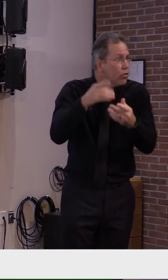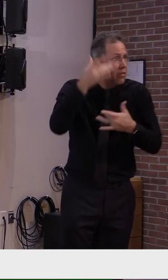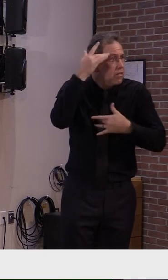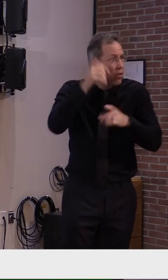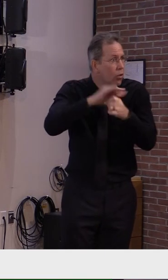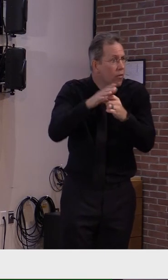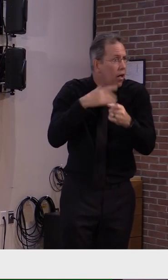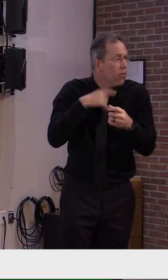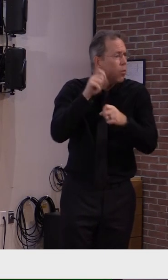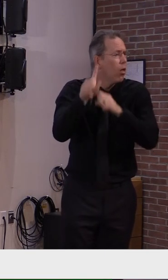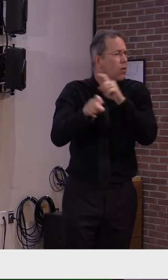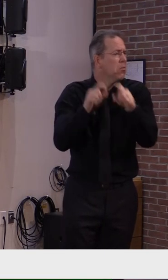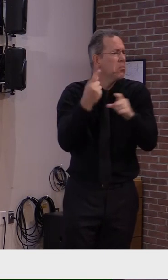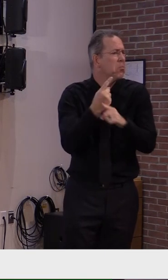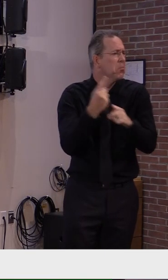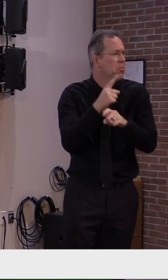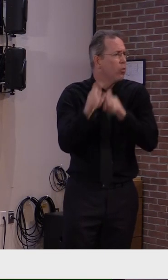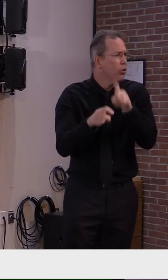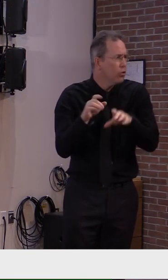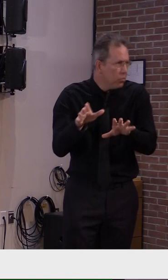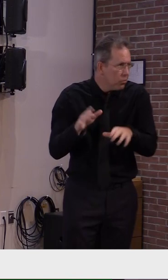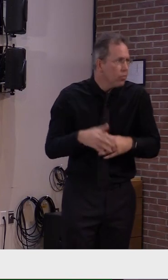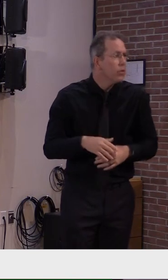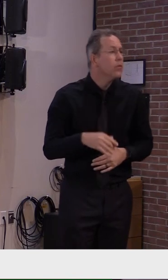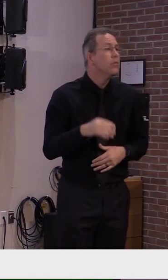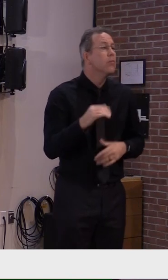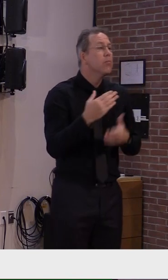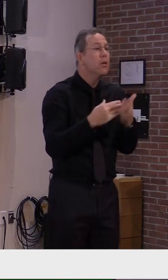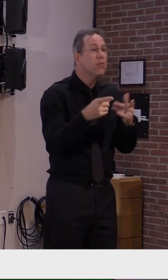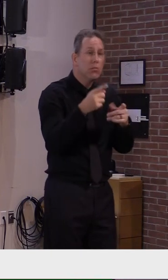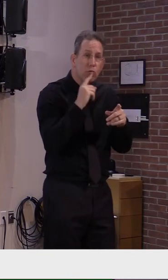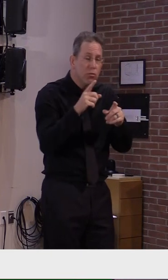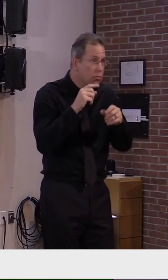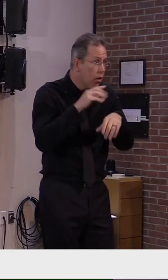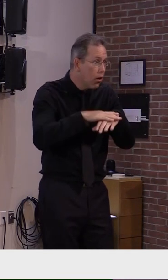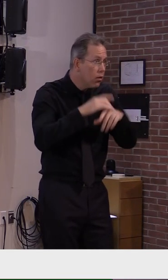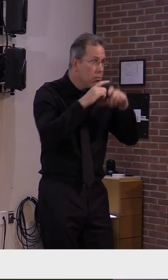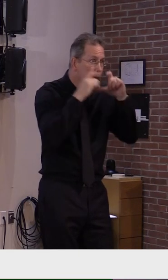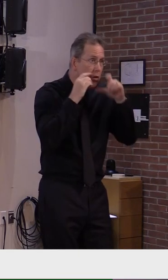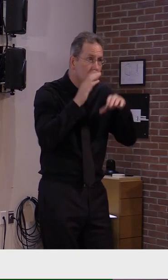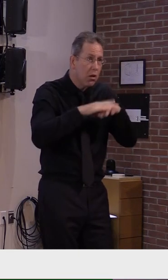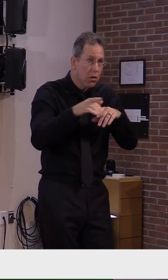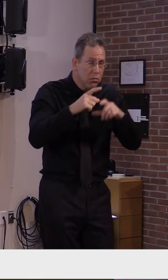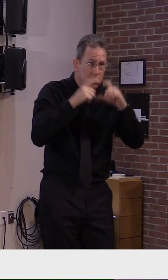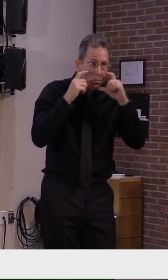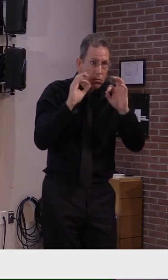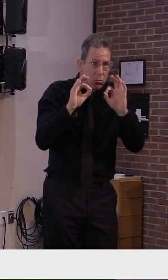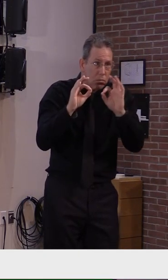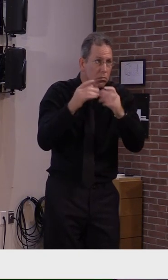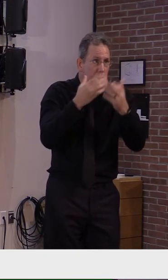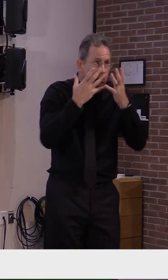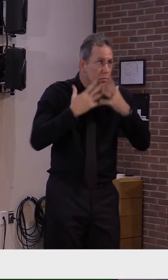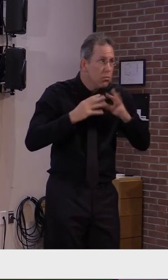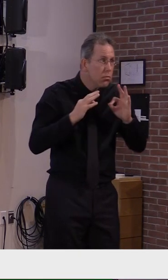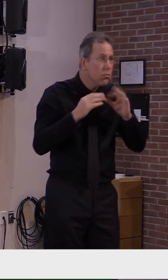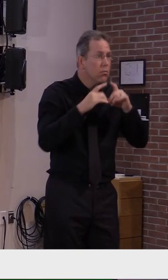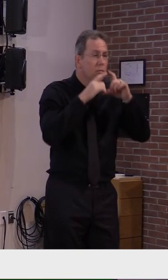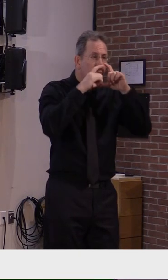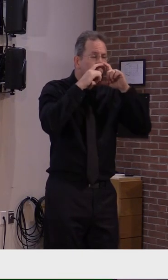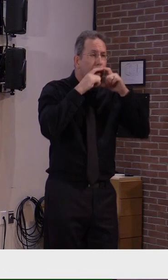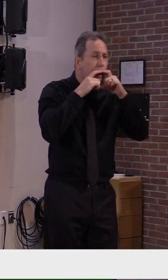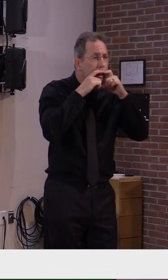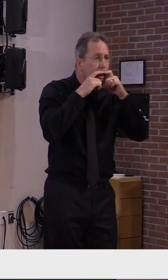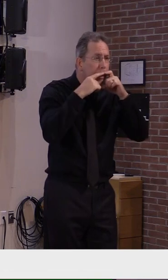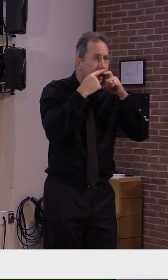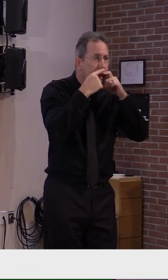require all permitted visitors to be masked and maintain a face and nose covering for the entirety of the visit,